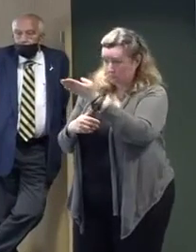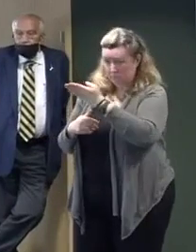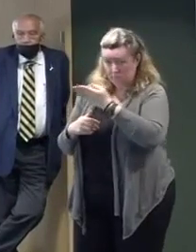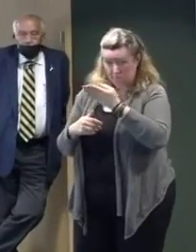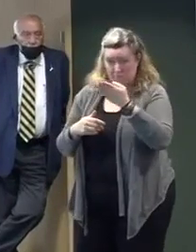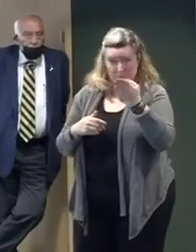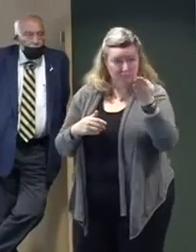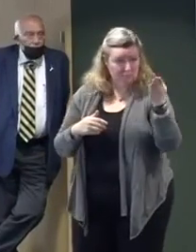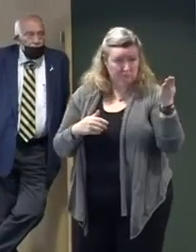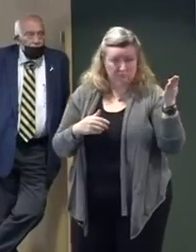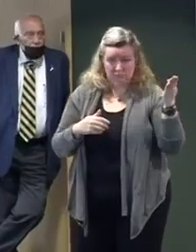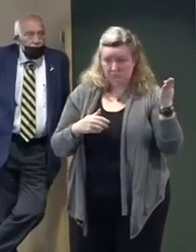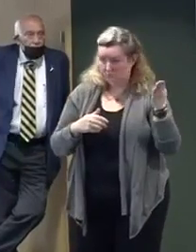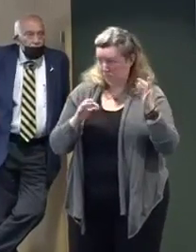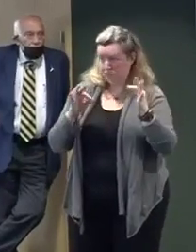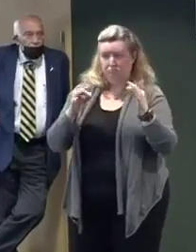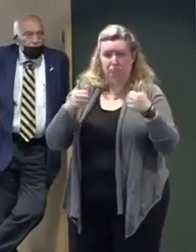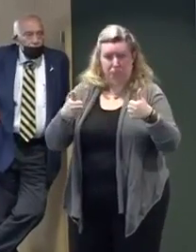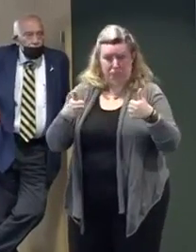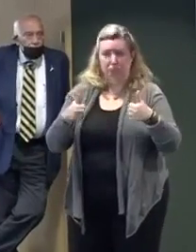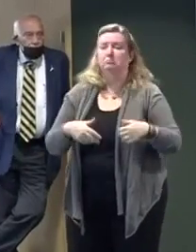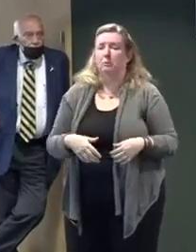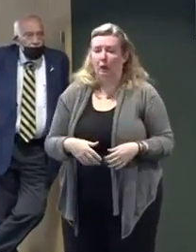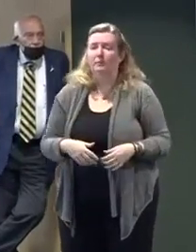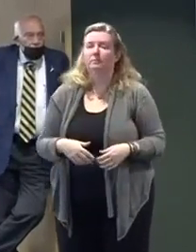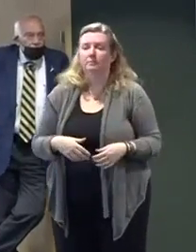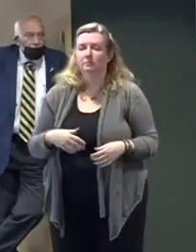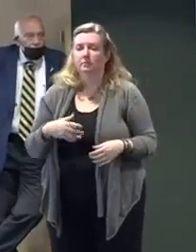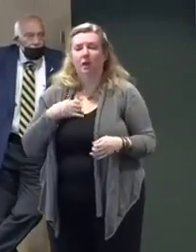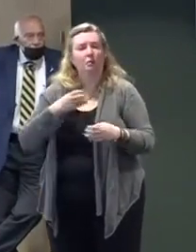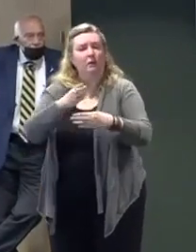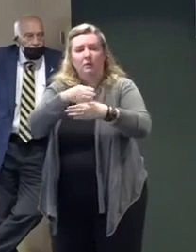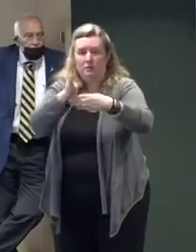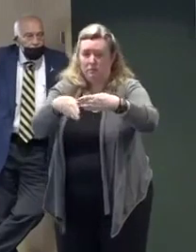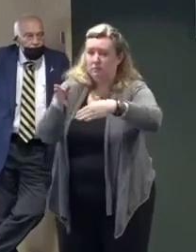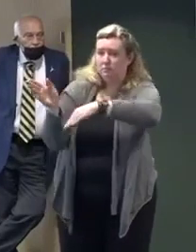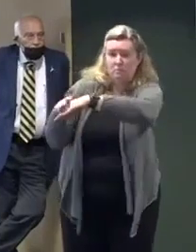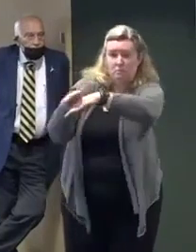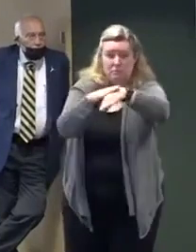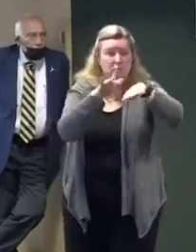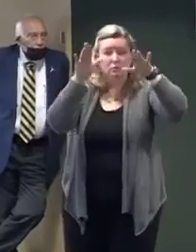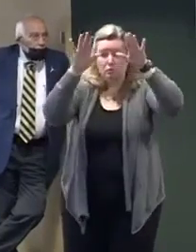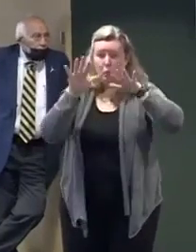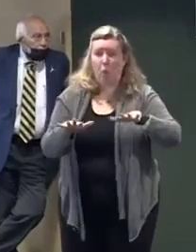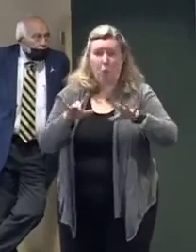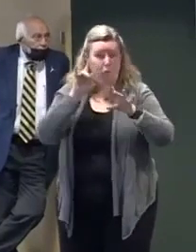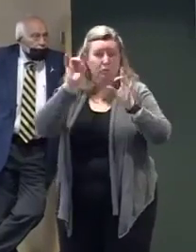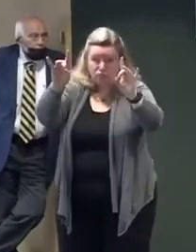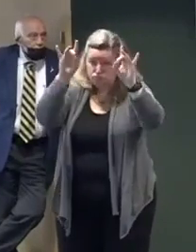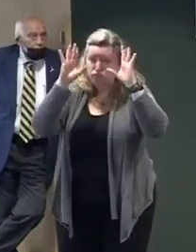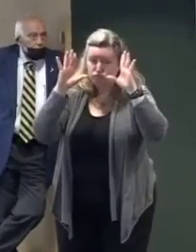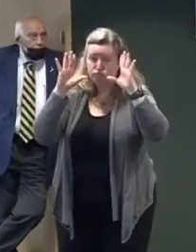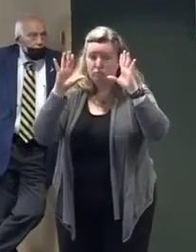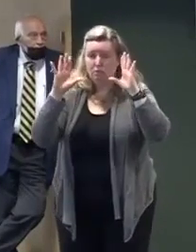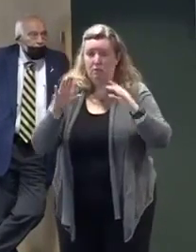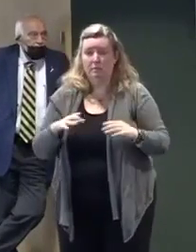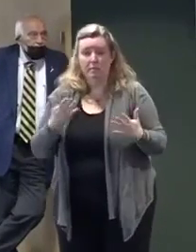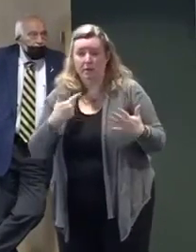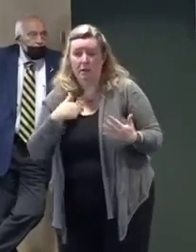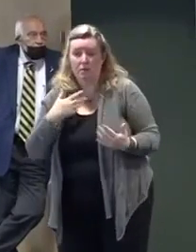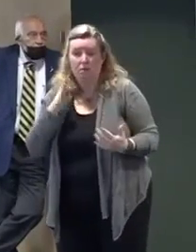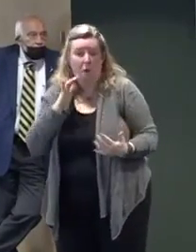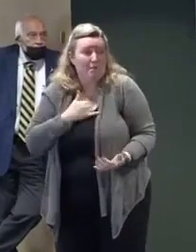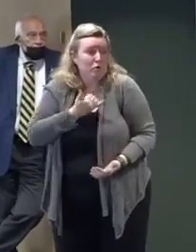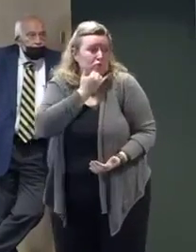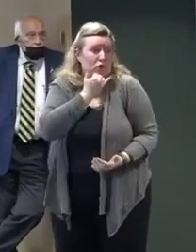Listen, I just would conclude with this. This one is a big one. We could be wrong, but I don't think we are wrong. I think the confidence from the National Weather